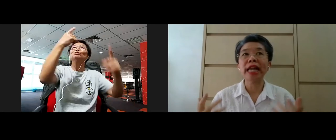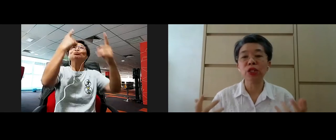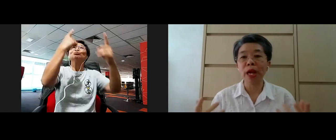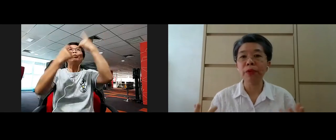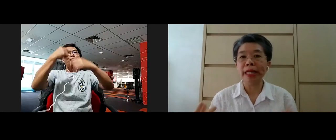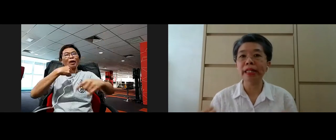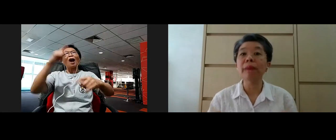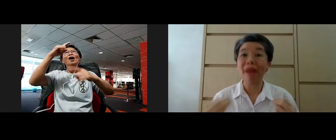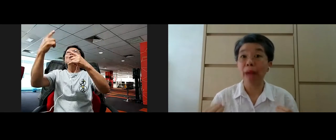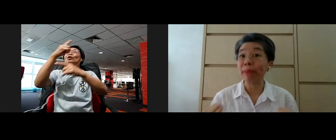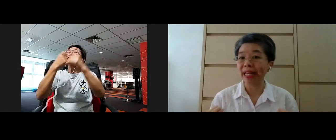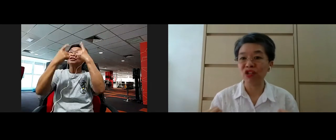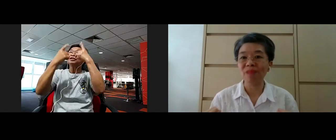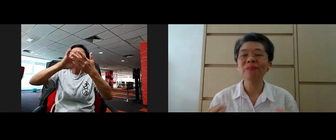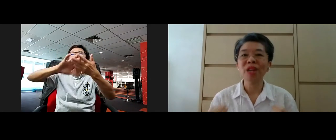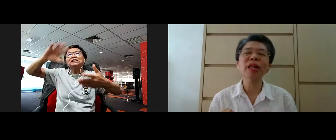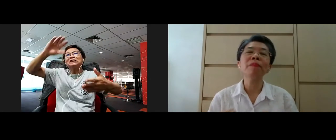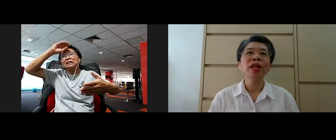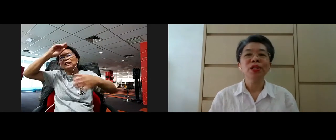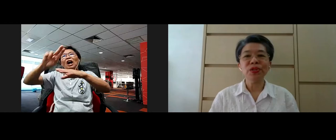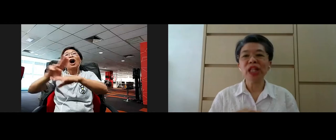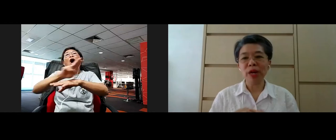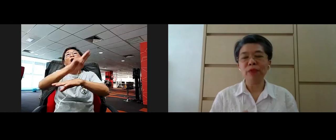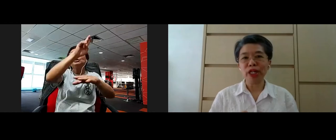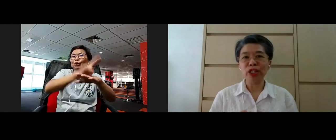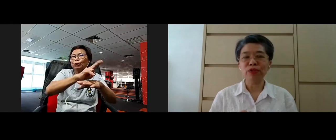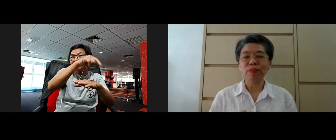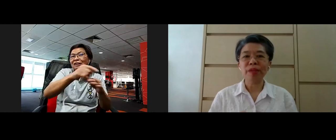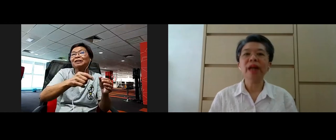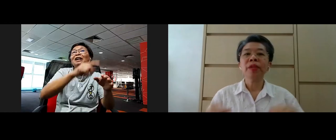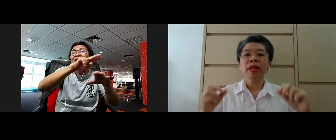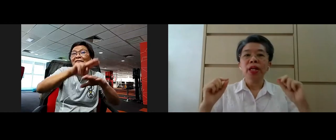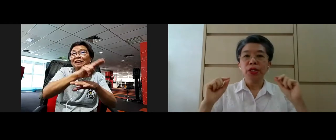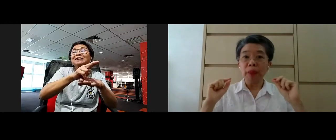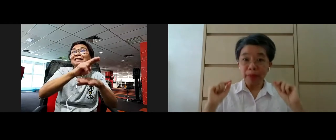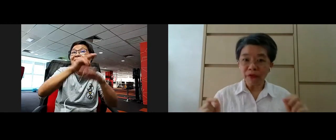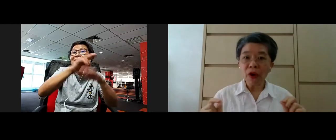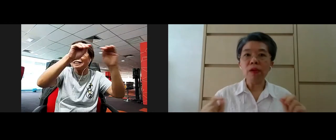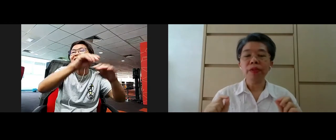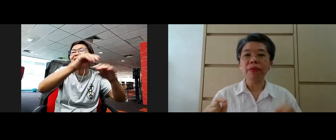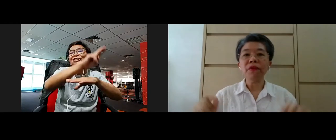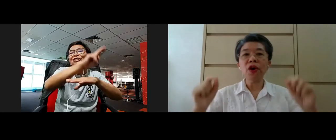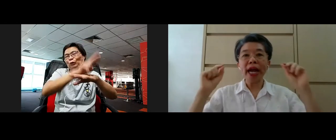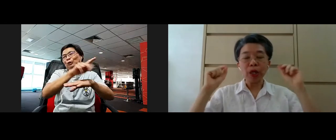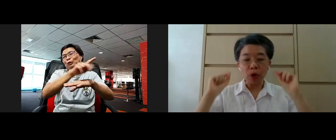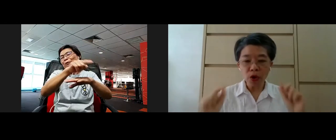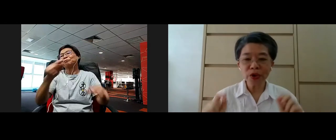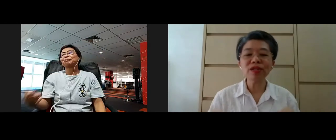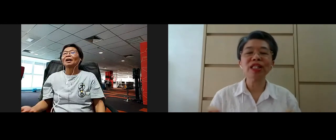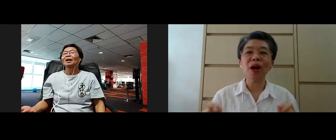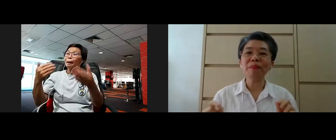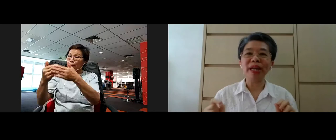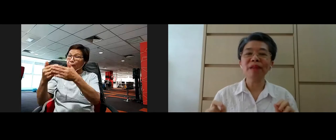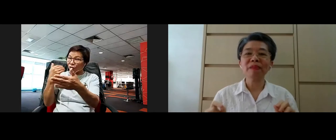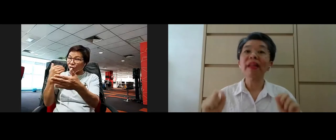usually that's where we learn about application, okay? So that's what we're going to do, yeah? So but before, before I go